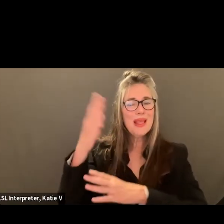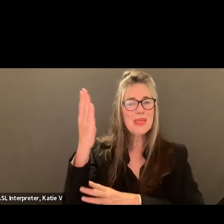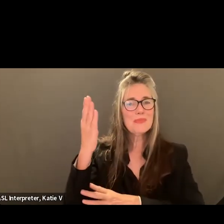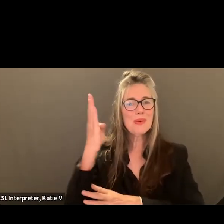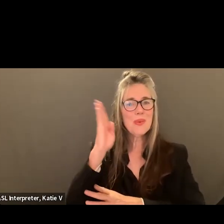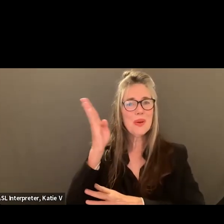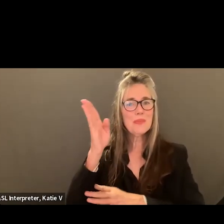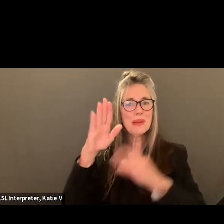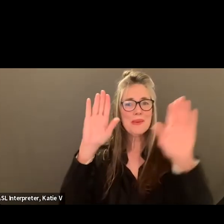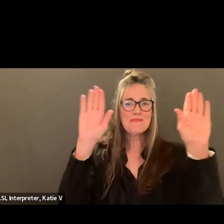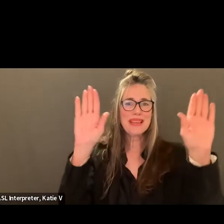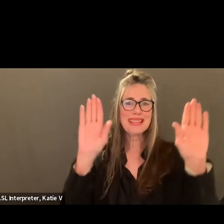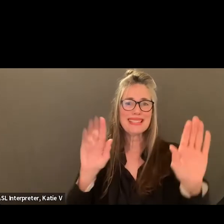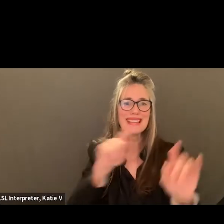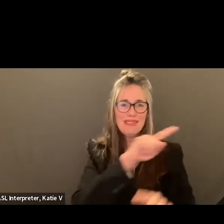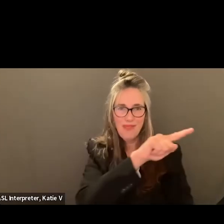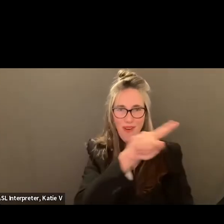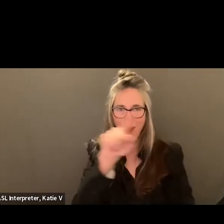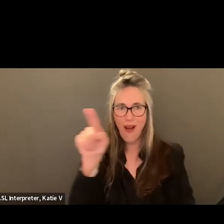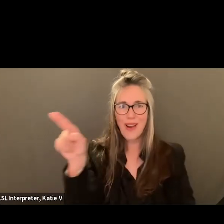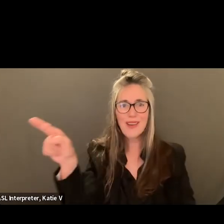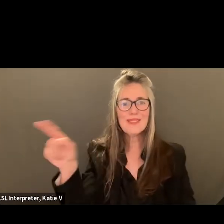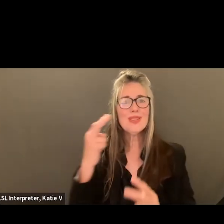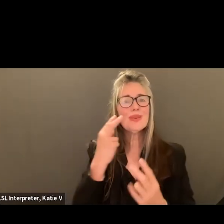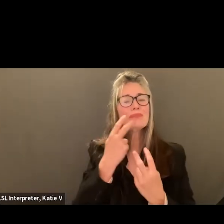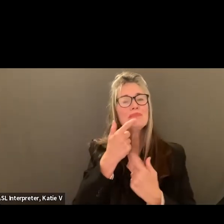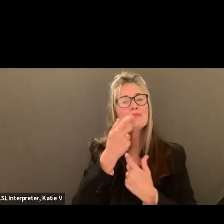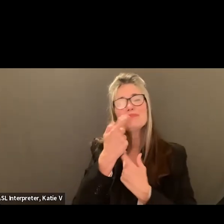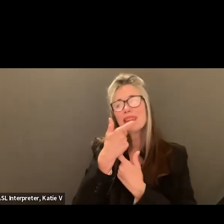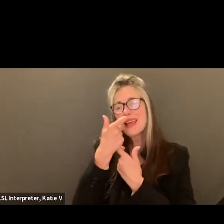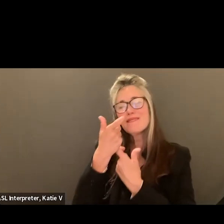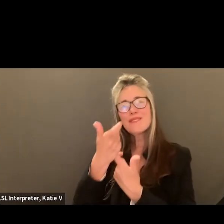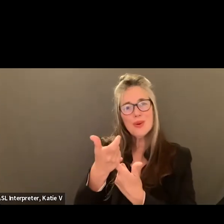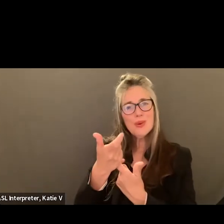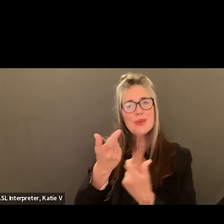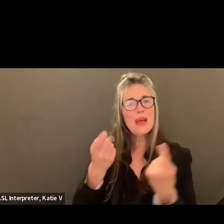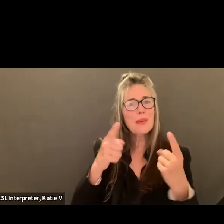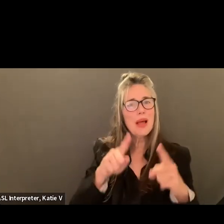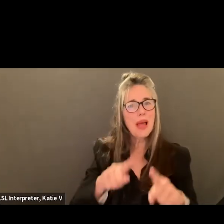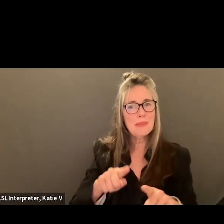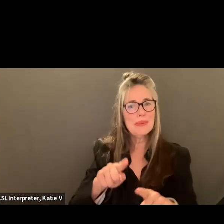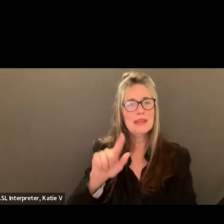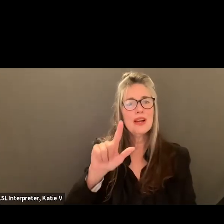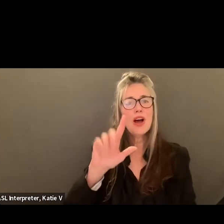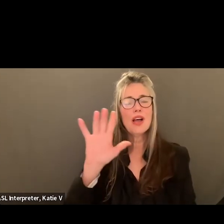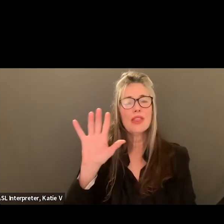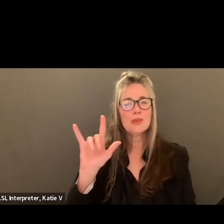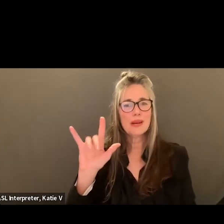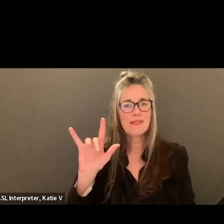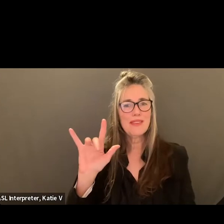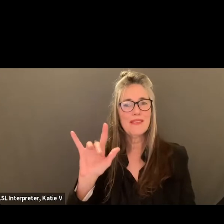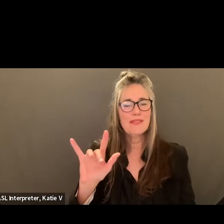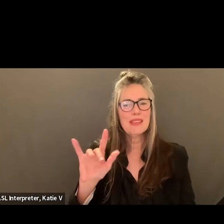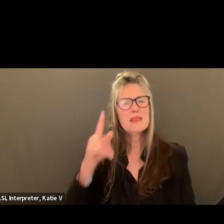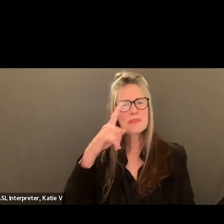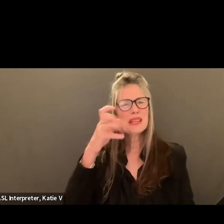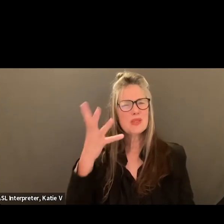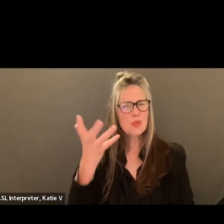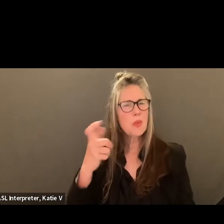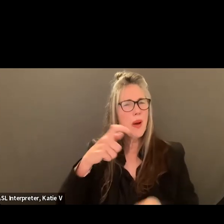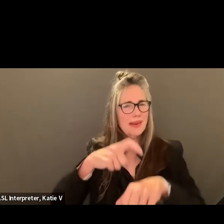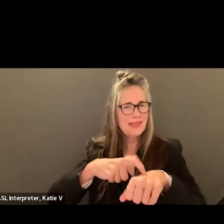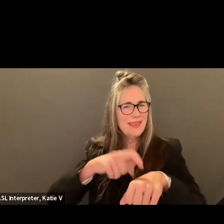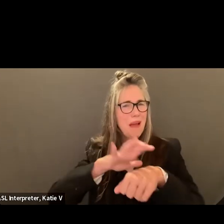for all of you to view. So we want it to be amazing. So we'll be doing it on the 25th. Thank you. You're welcome.